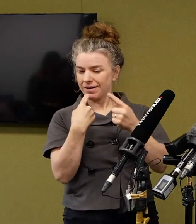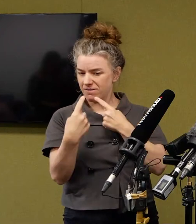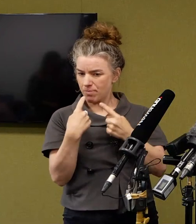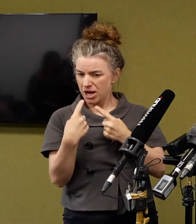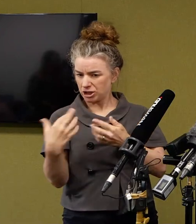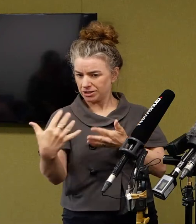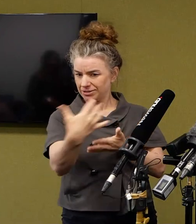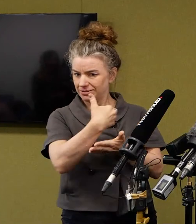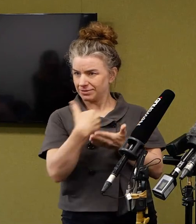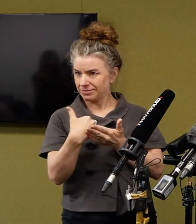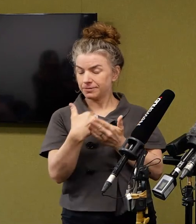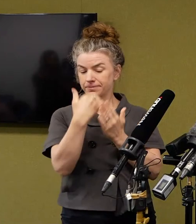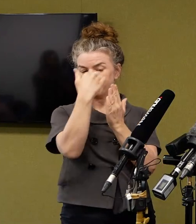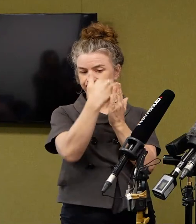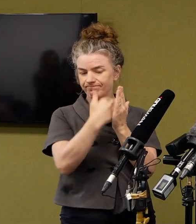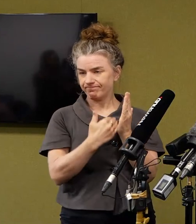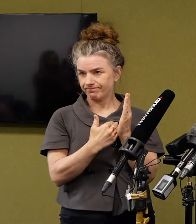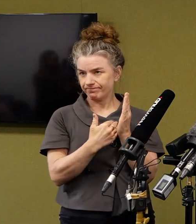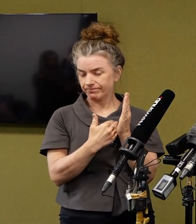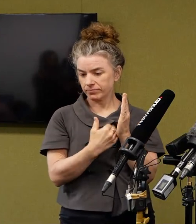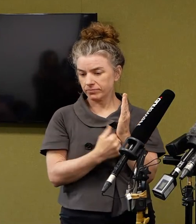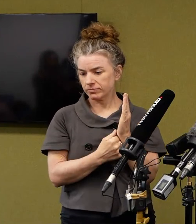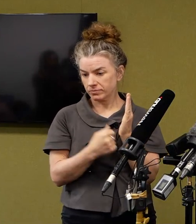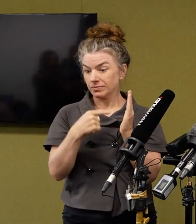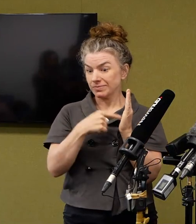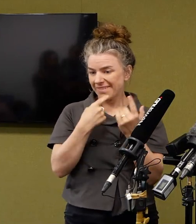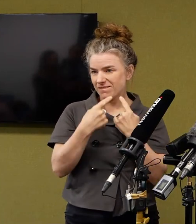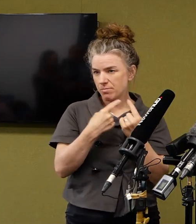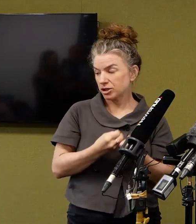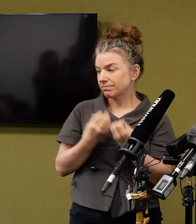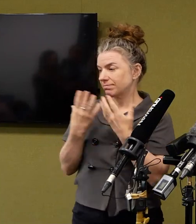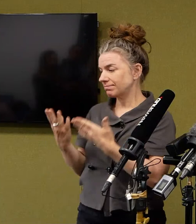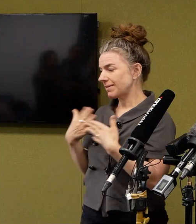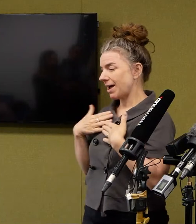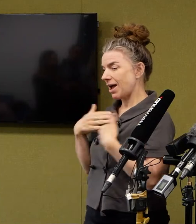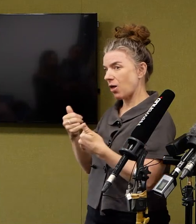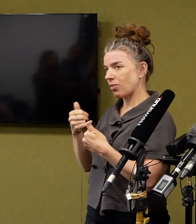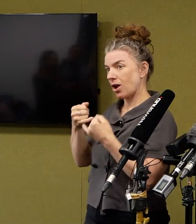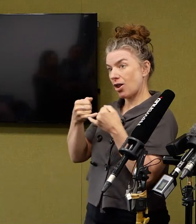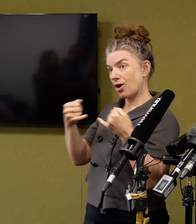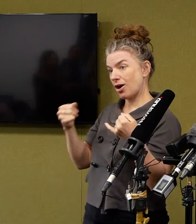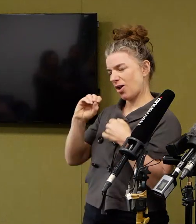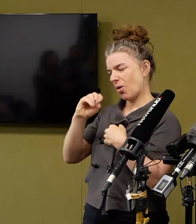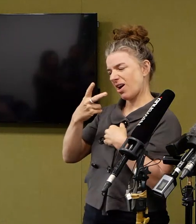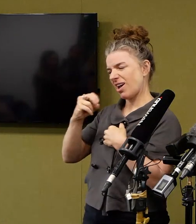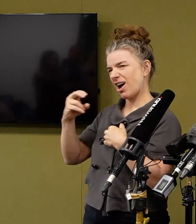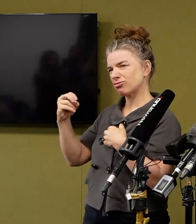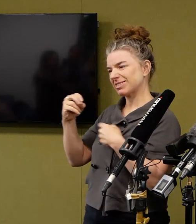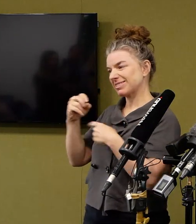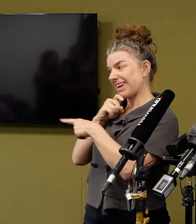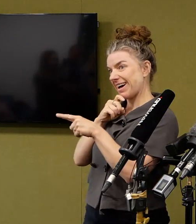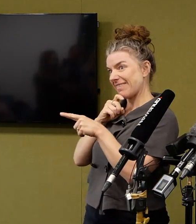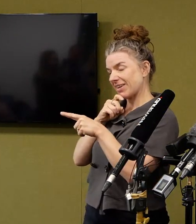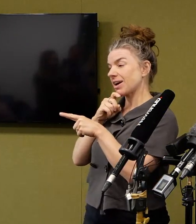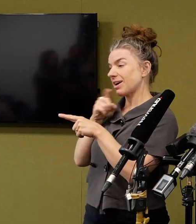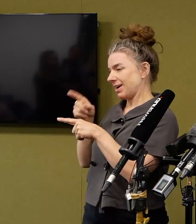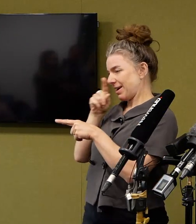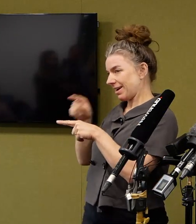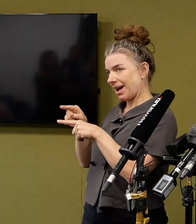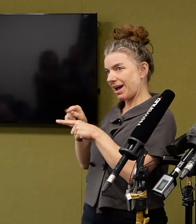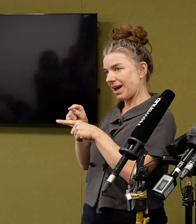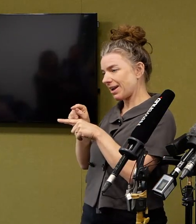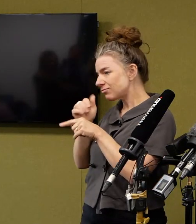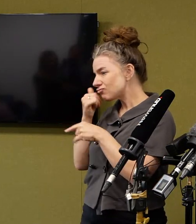information and provide those details to Healthline so they can proactively follow up with people who have not yet